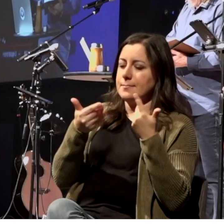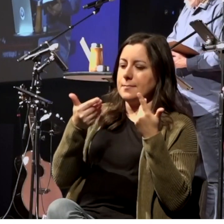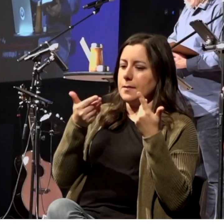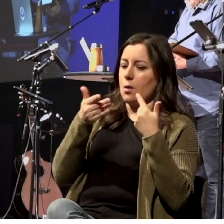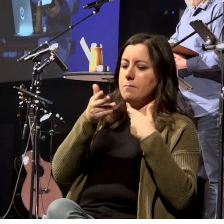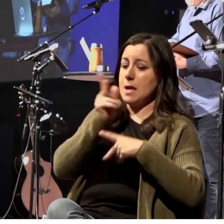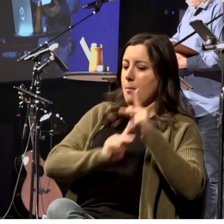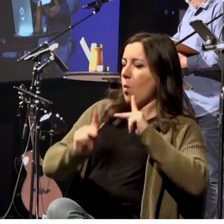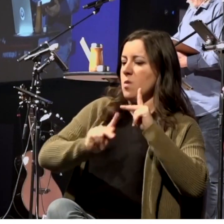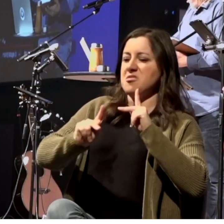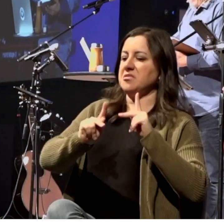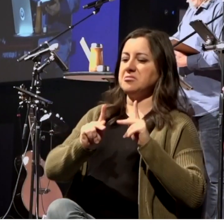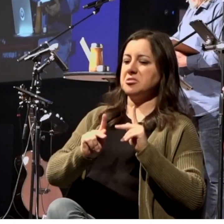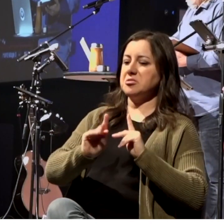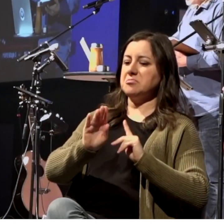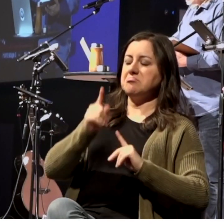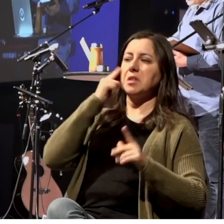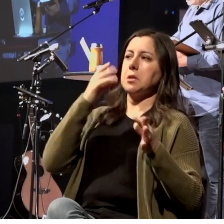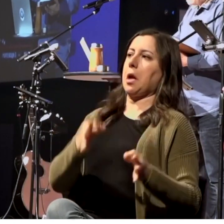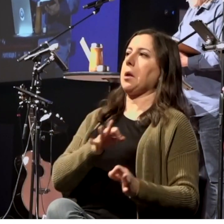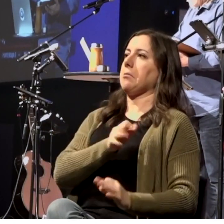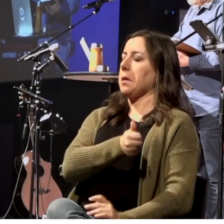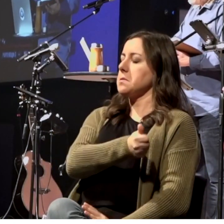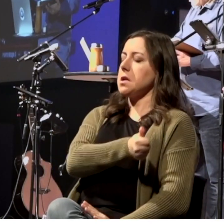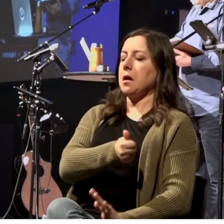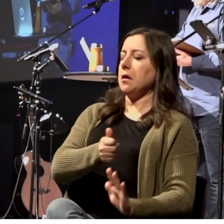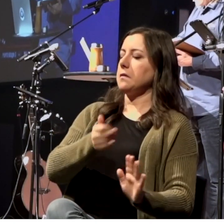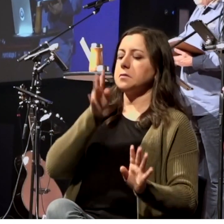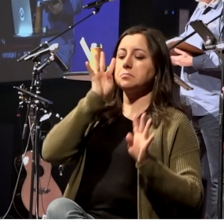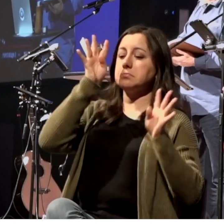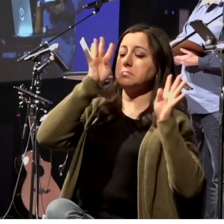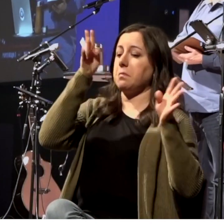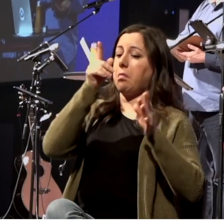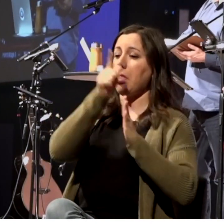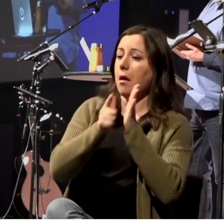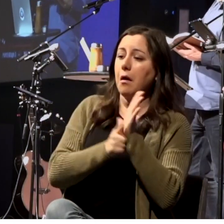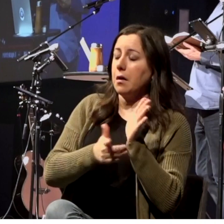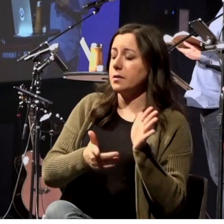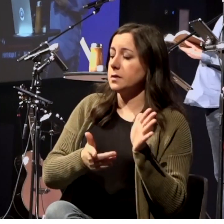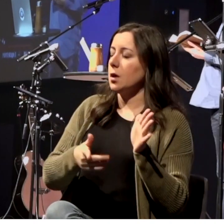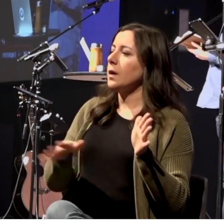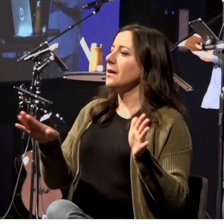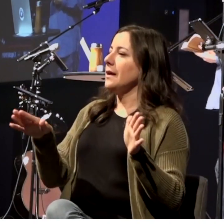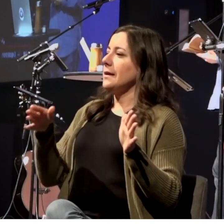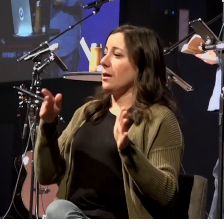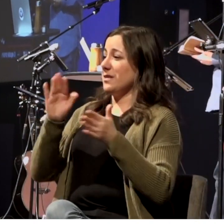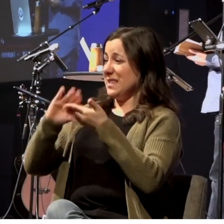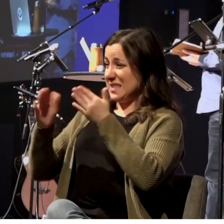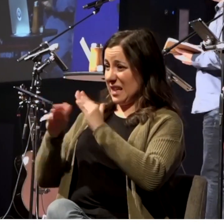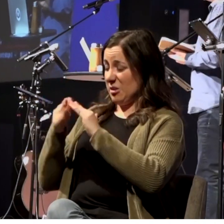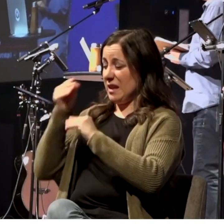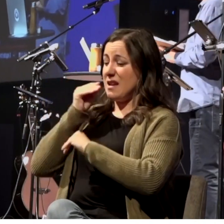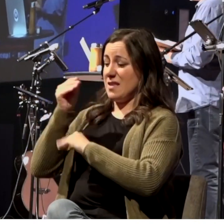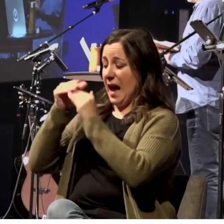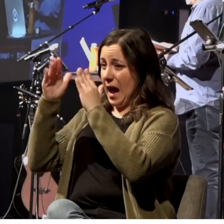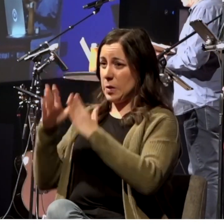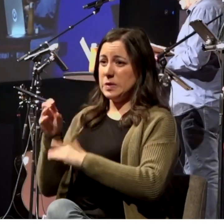eyes. And a certain man of Bethlehem, Bethlehem, by the way, means the house of bread, which is gonna become